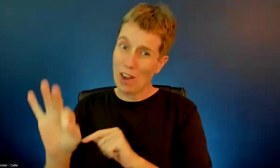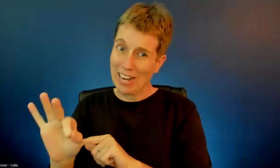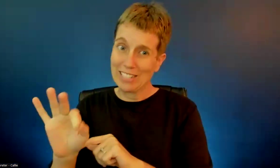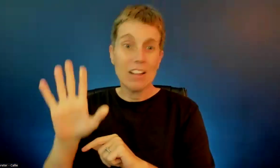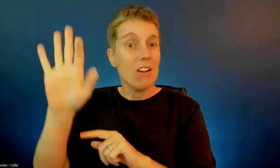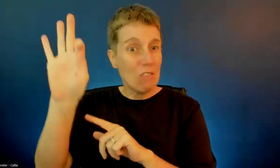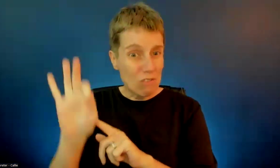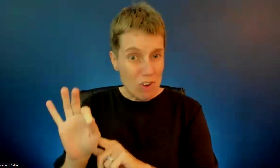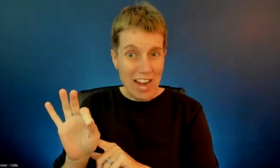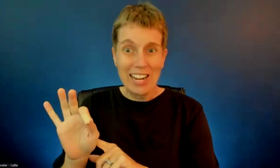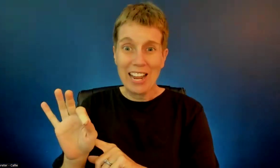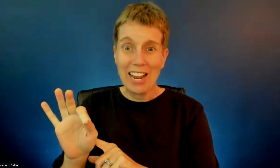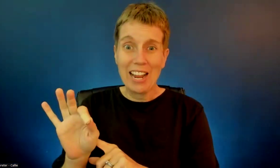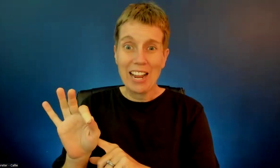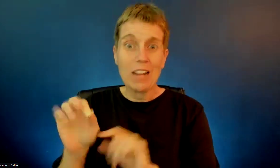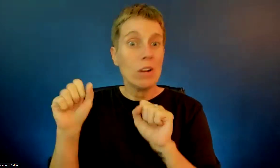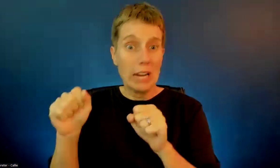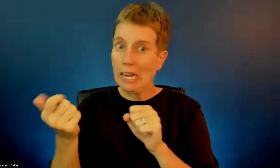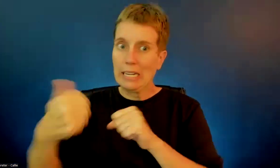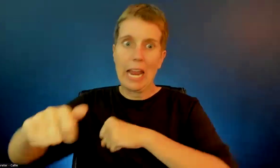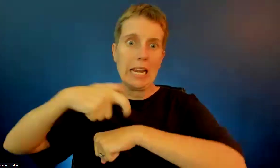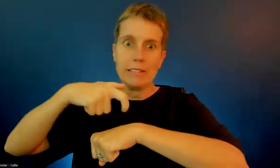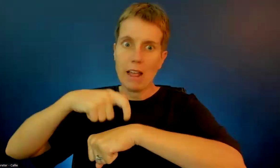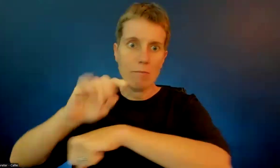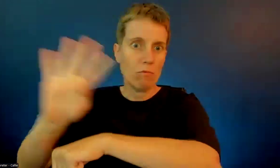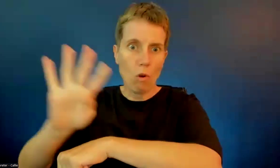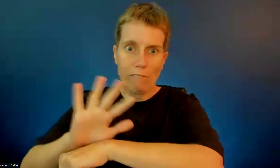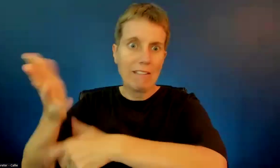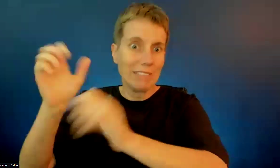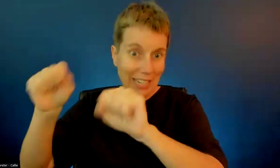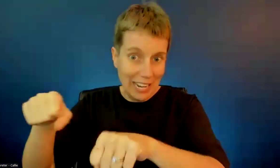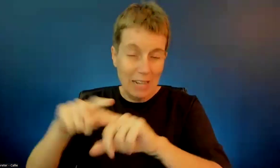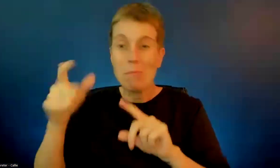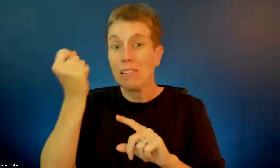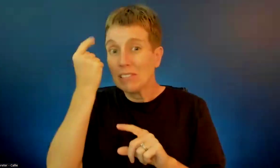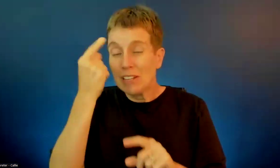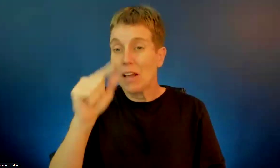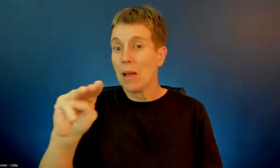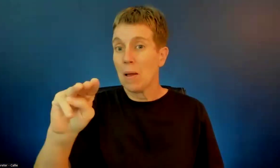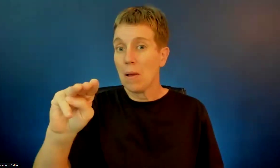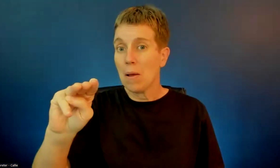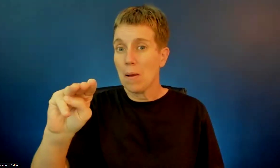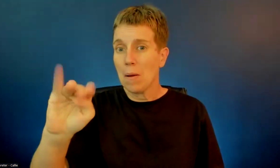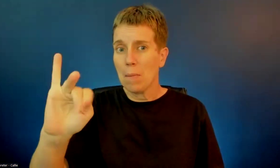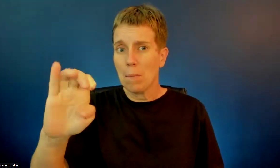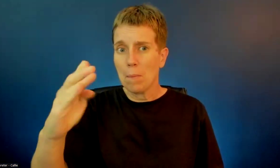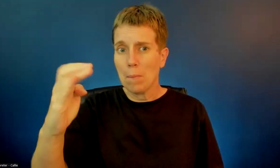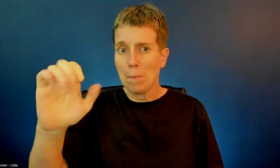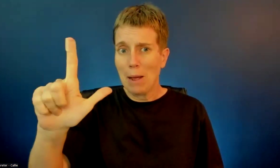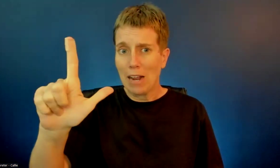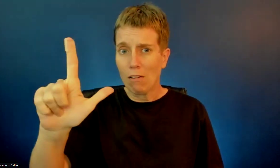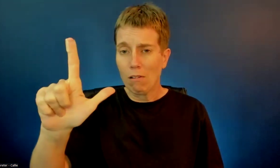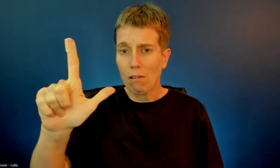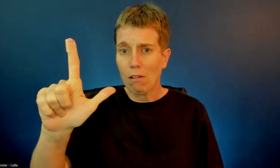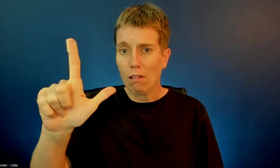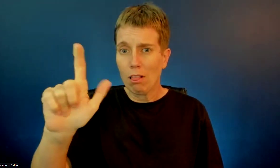all day long. All day long. Michael has said he can't be. I couldn't be here, like